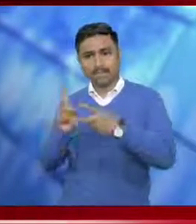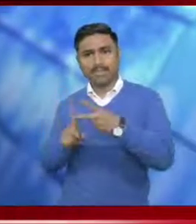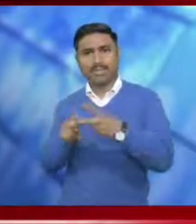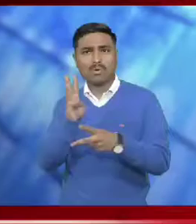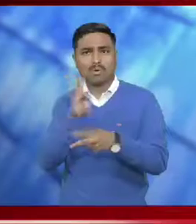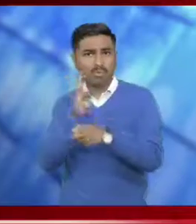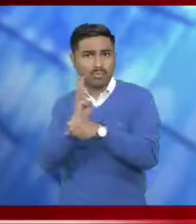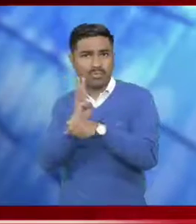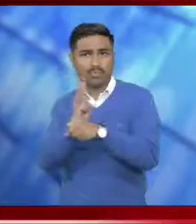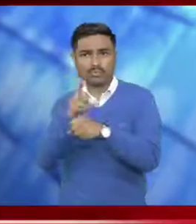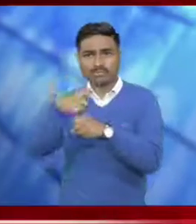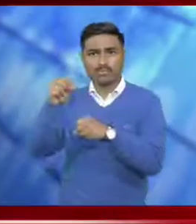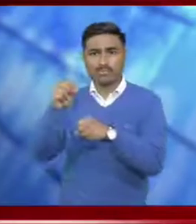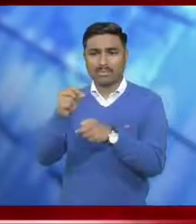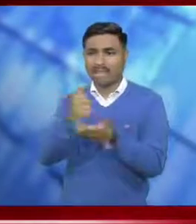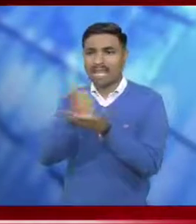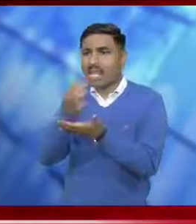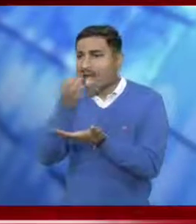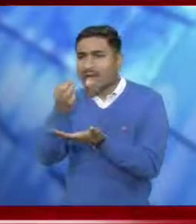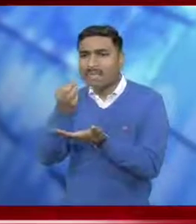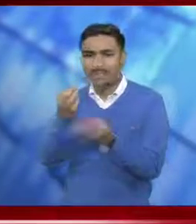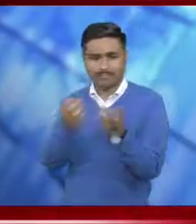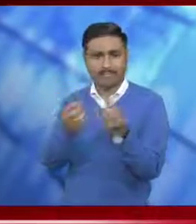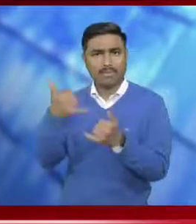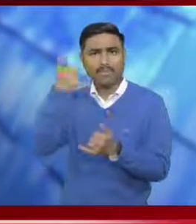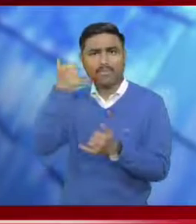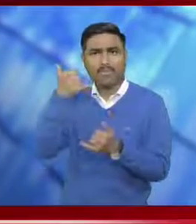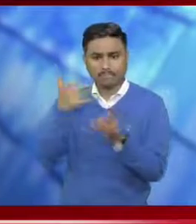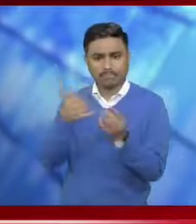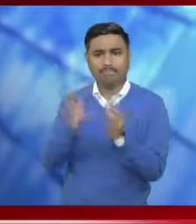at the rate gmail.com and the WhatsApp number will be